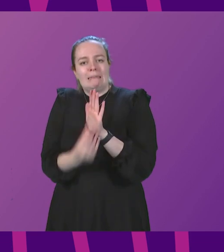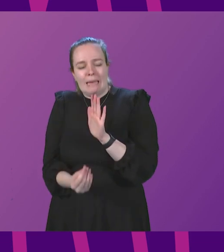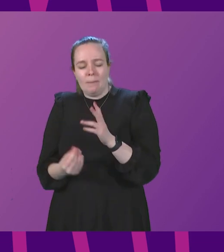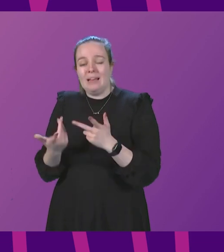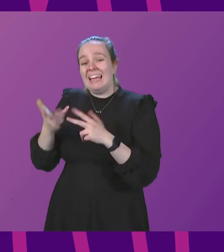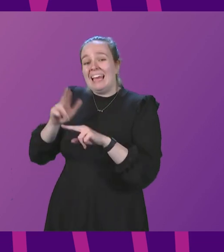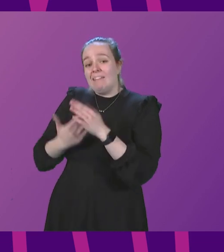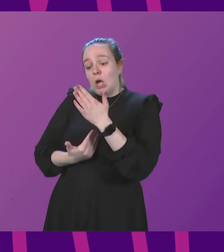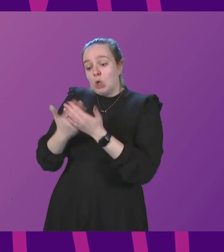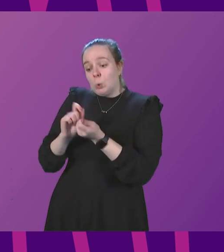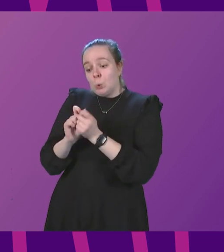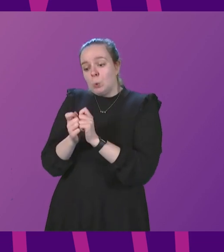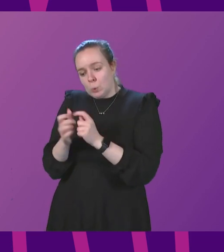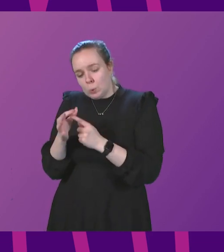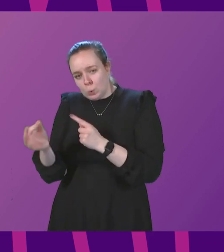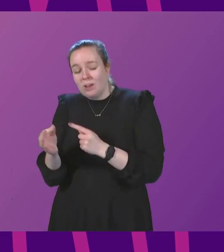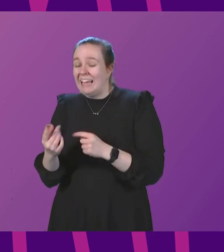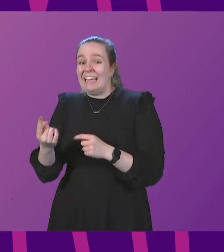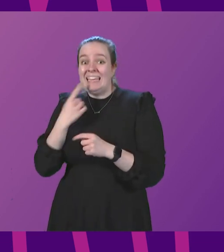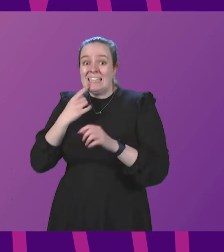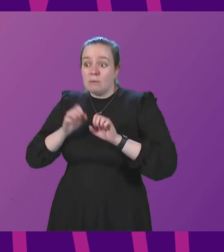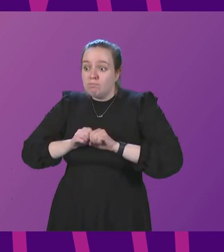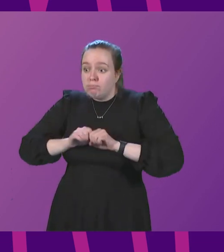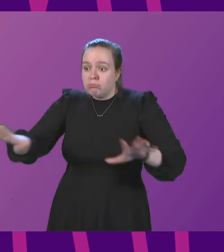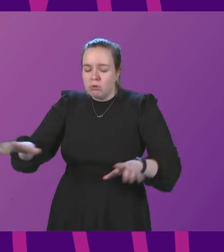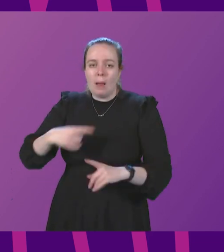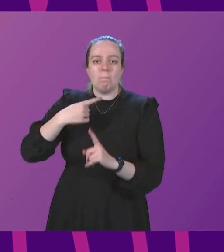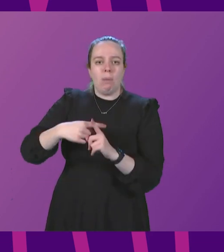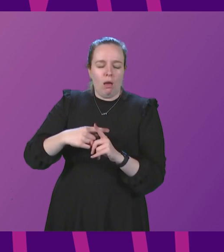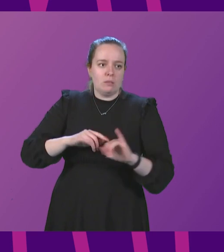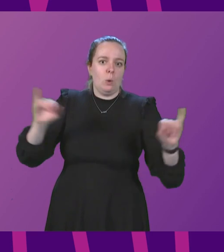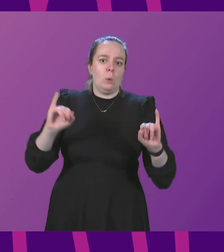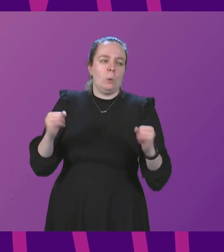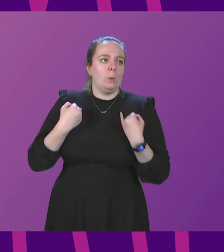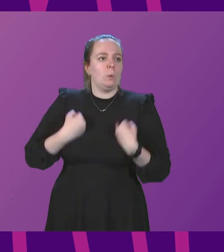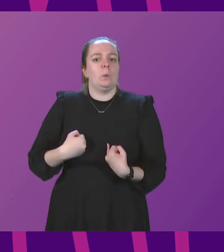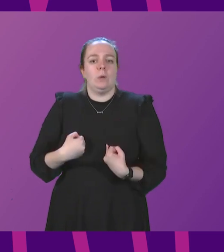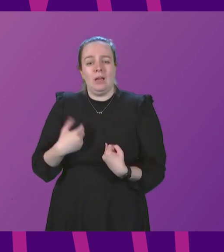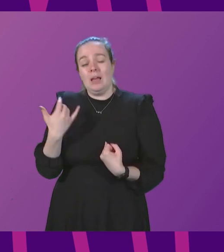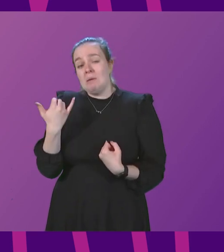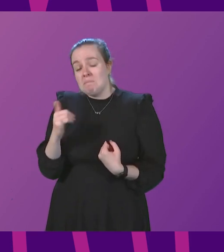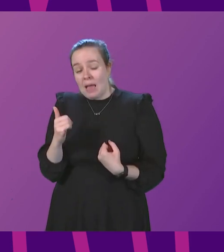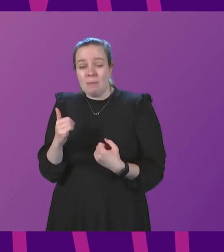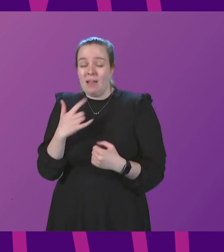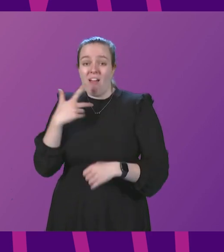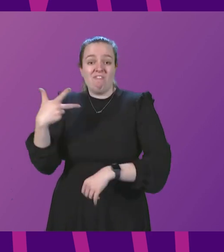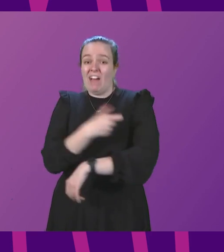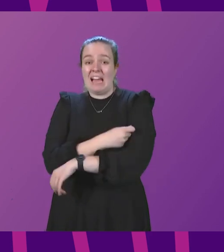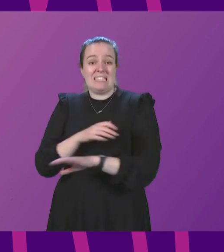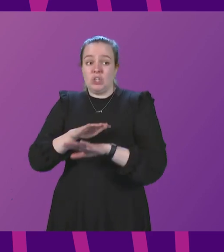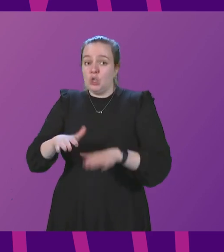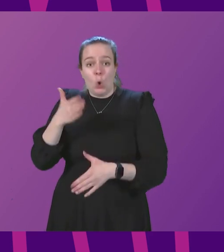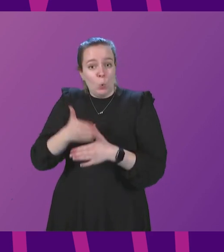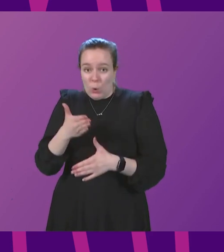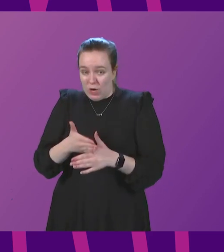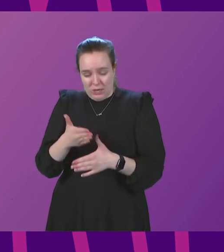a new variant emerged that was more transmissible and more severe, perhaps with the ability to evade vaccine or natural